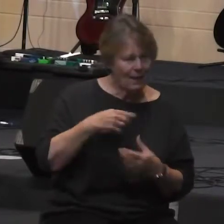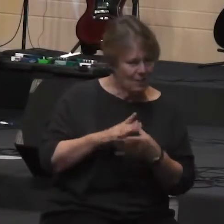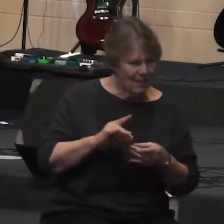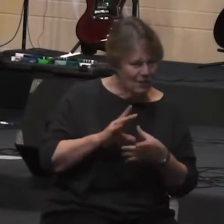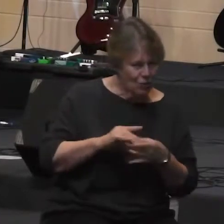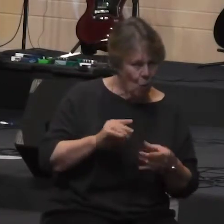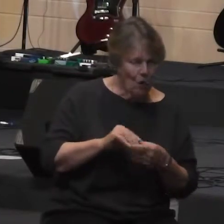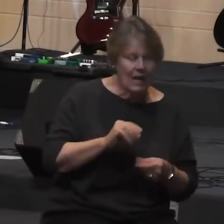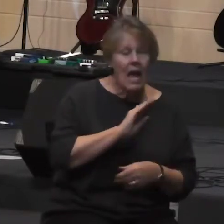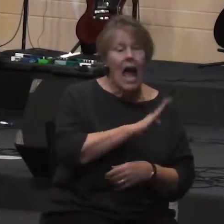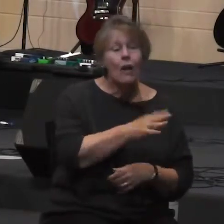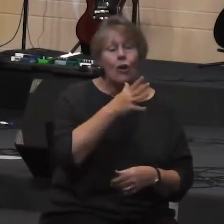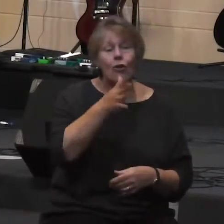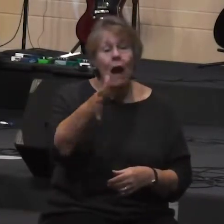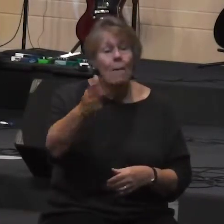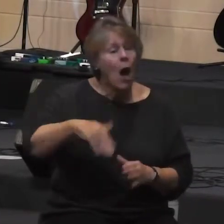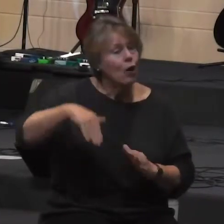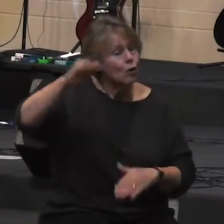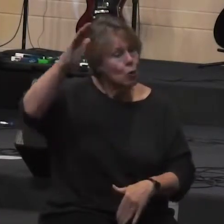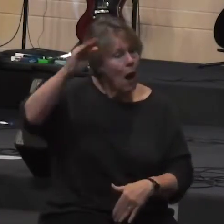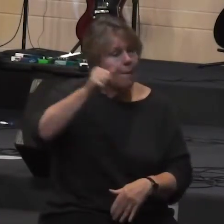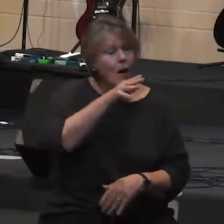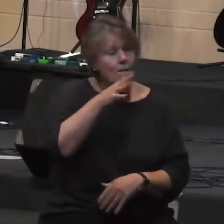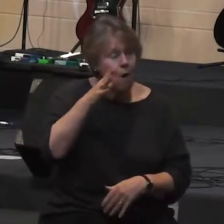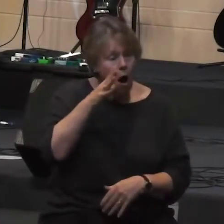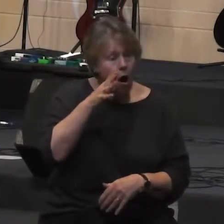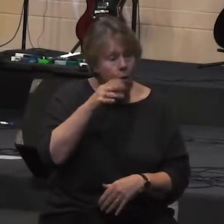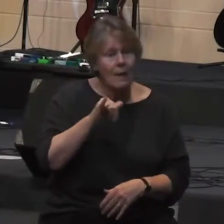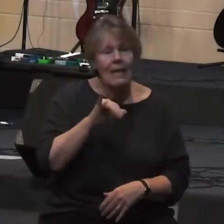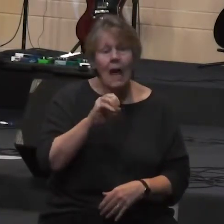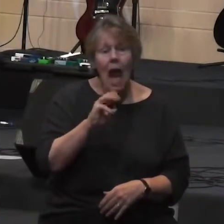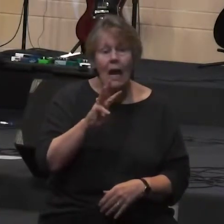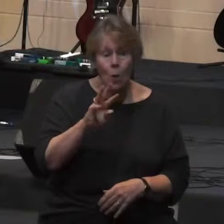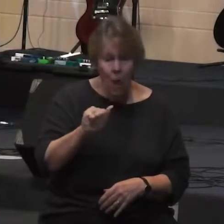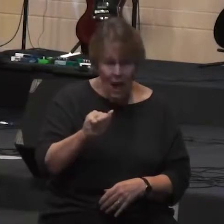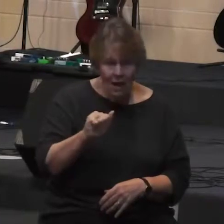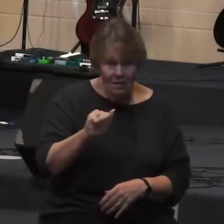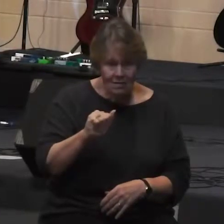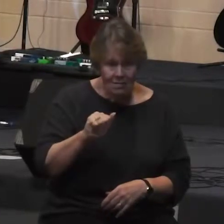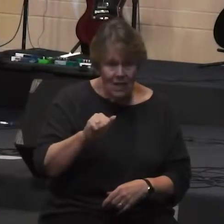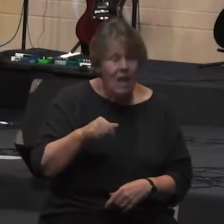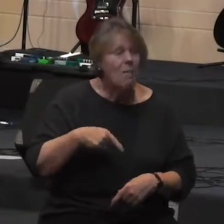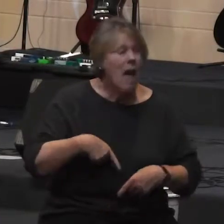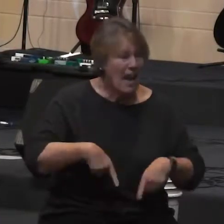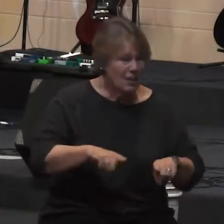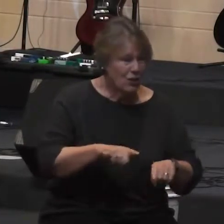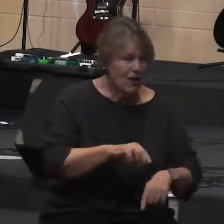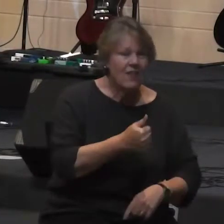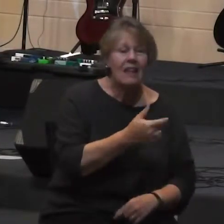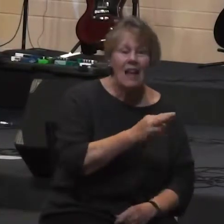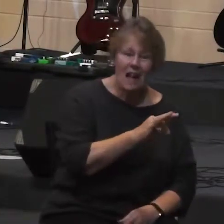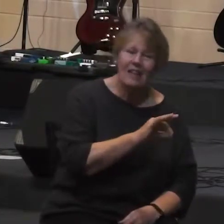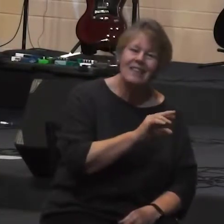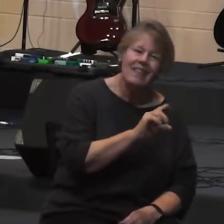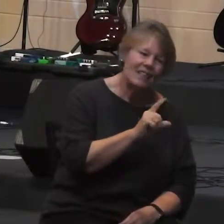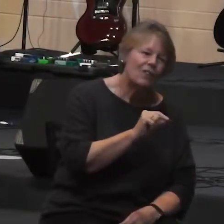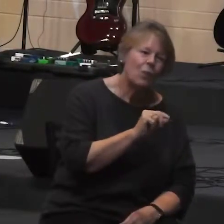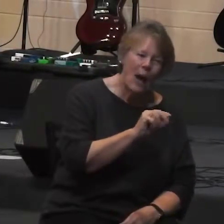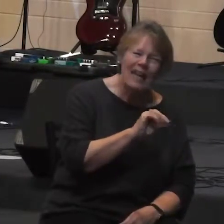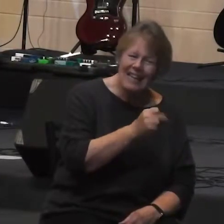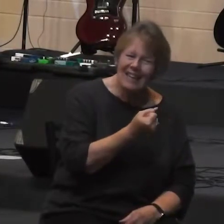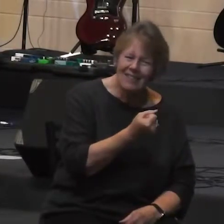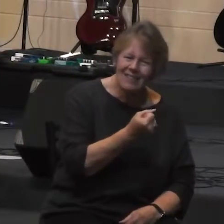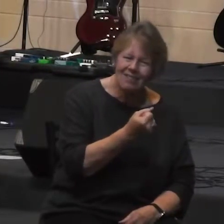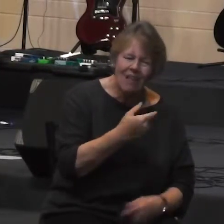grandma was very just they were very poor they lived with very little you know sometimes they didn't have enough to eat she had either